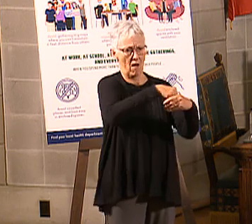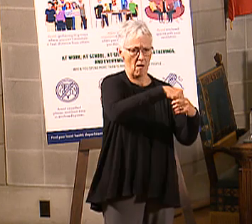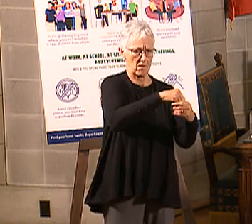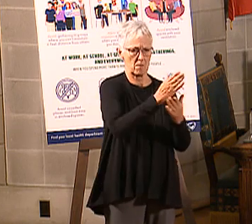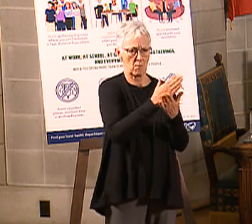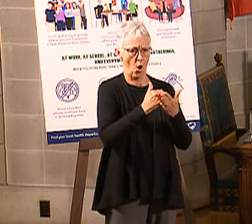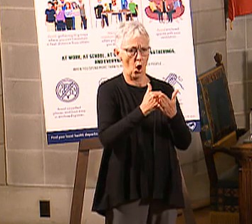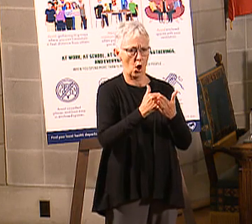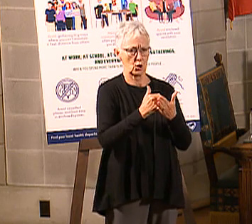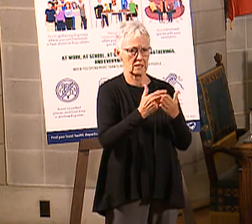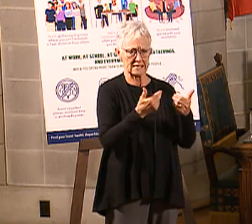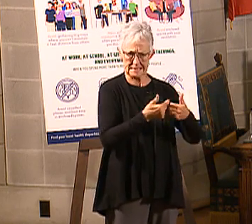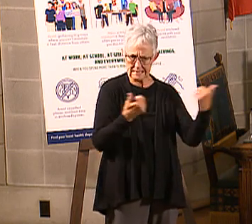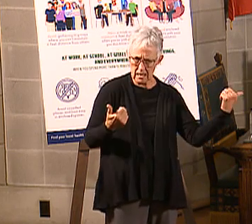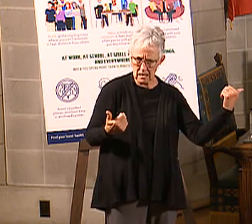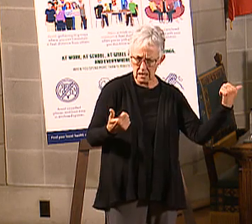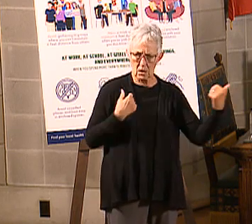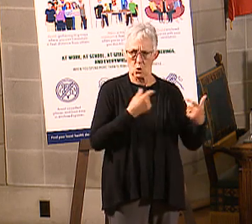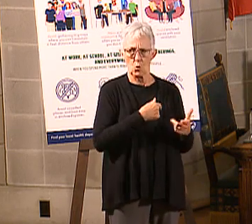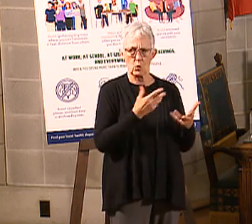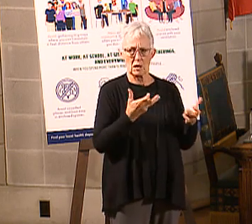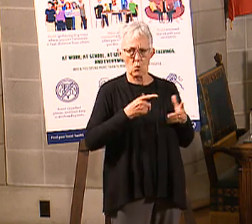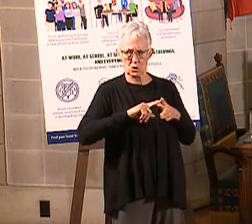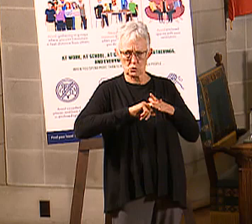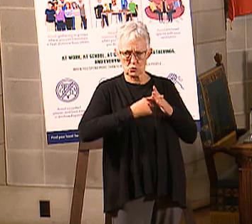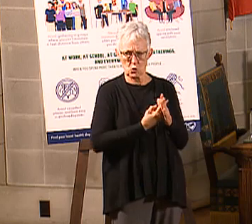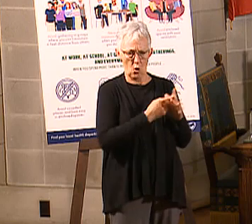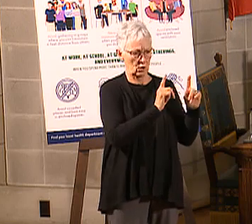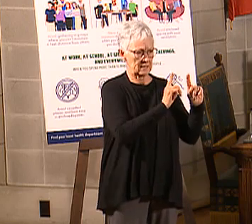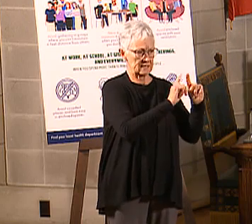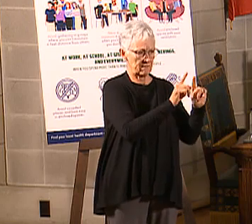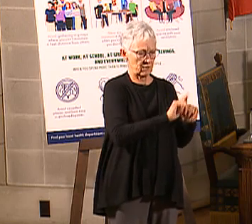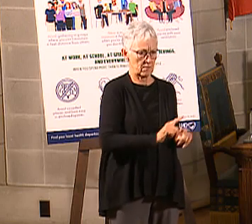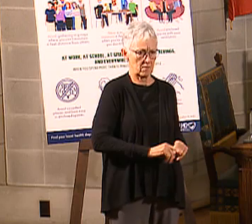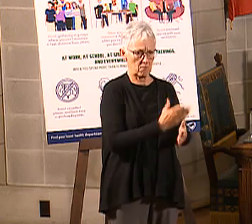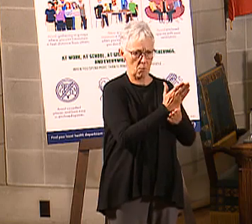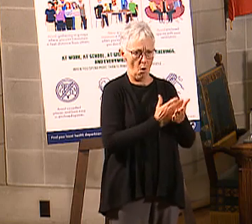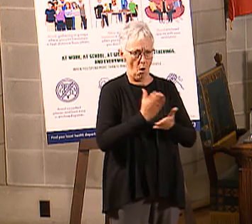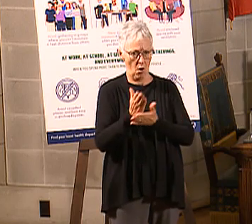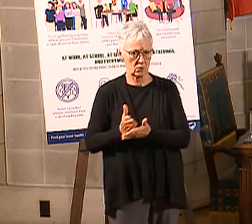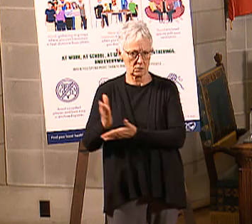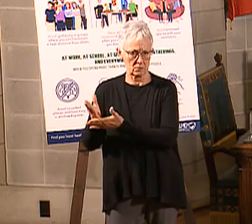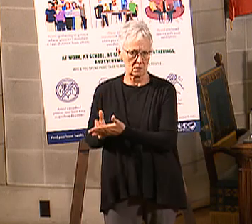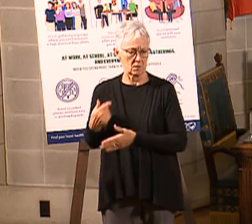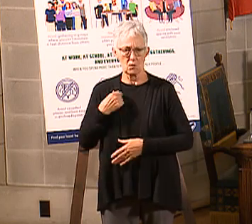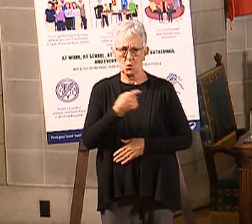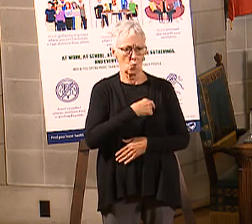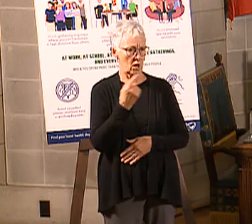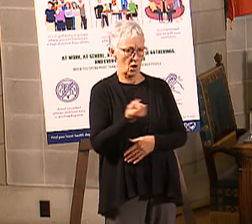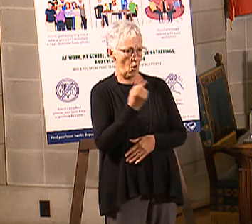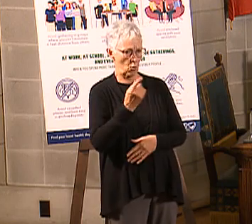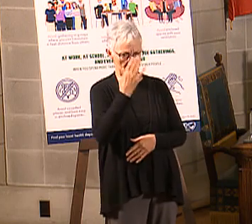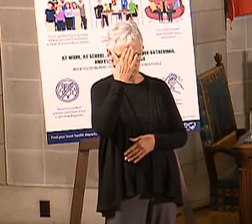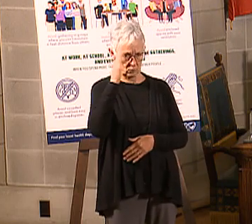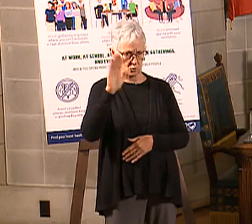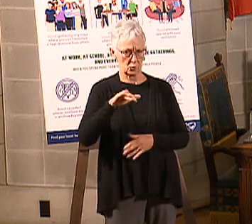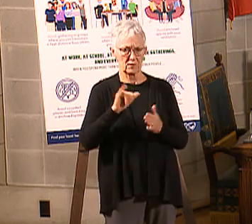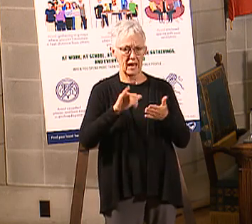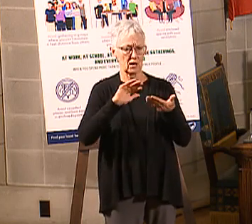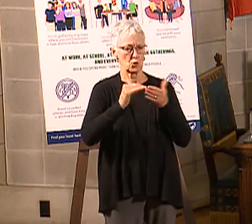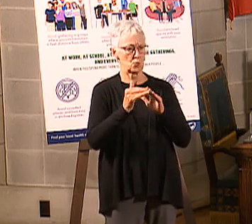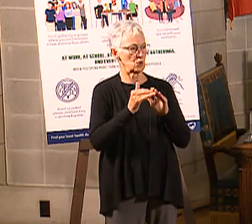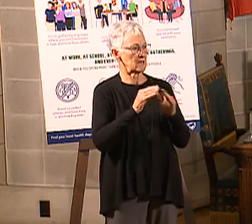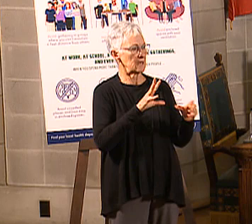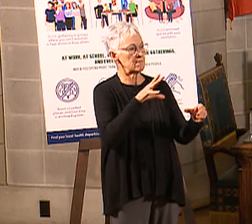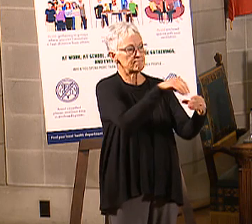wanted to roll out different components of the demonstration at different times. It was always envisioned that community engagement would roll out one